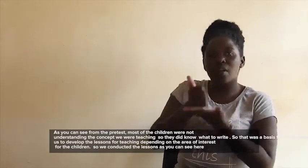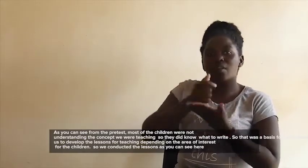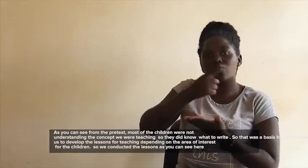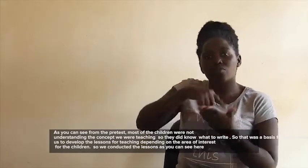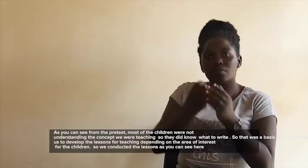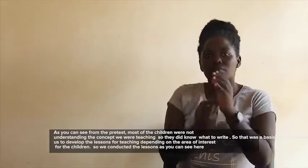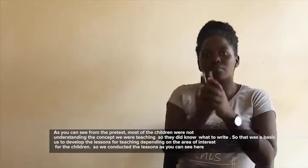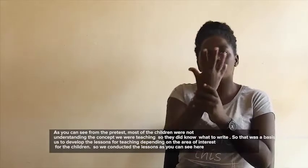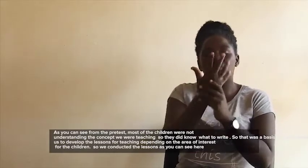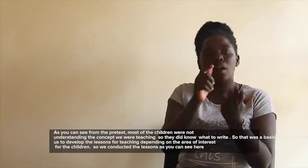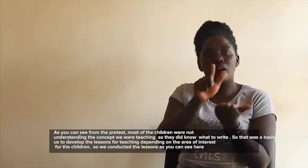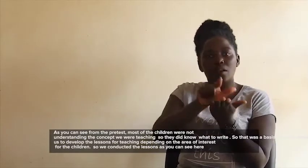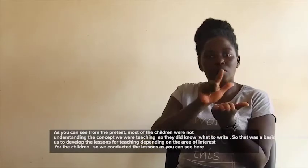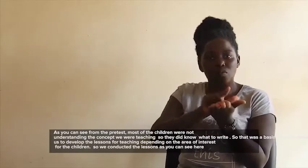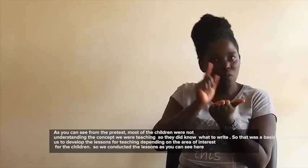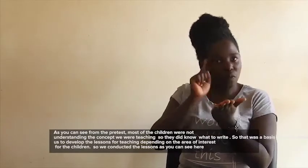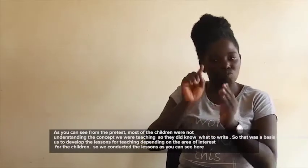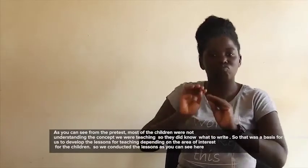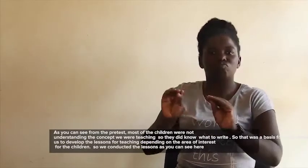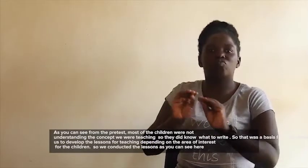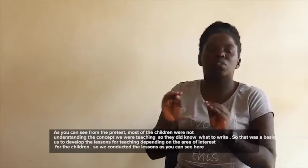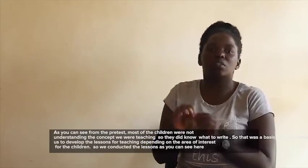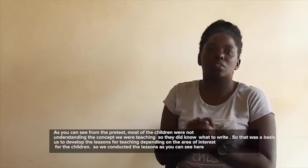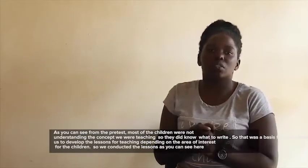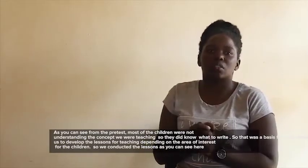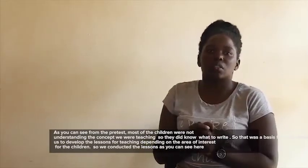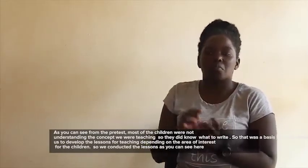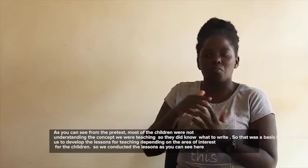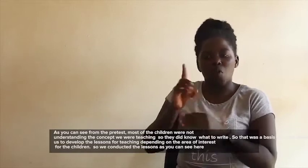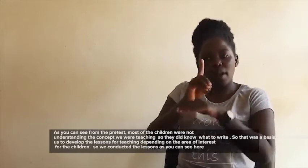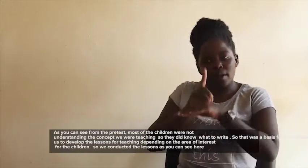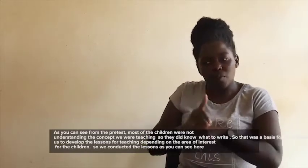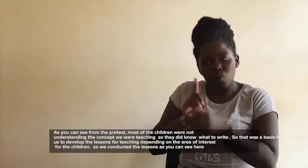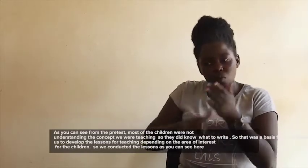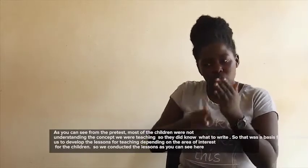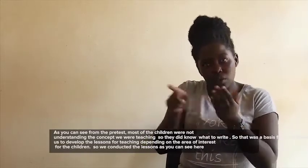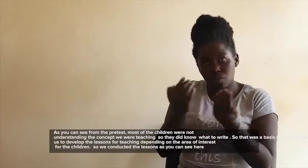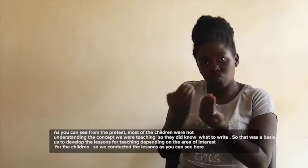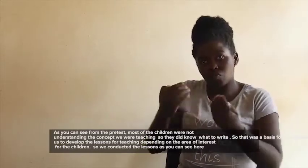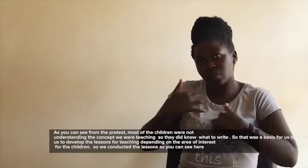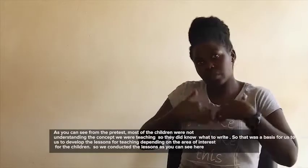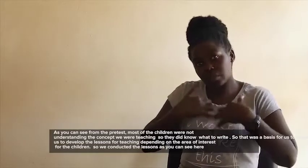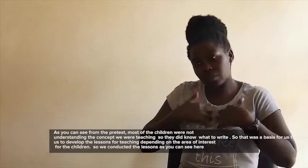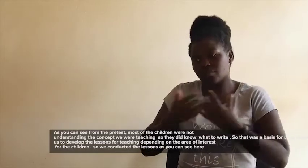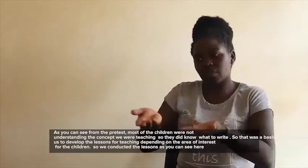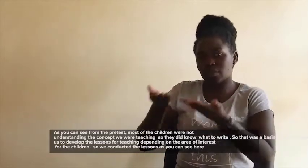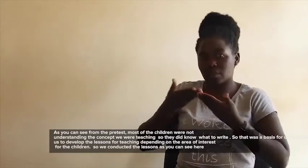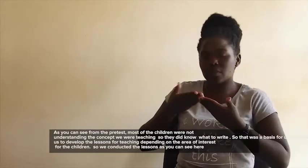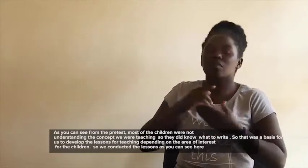that was a basis for us to develop the lessons for teaching, depending on the area of interest interest for the children.